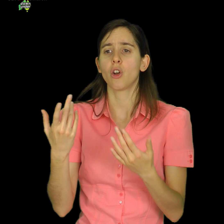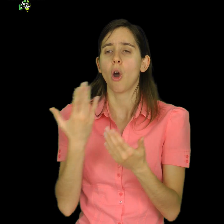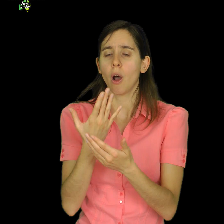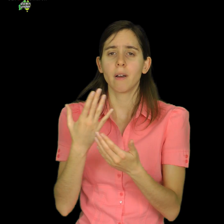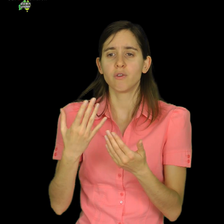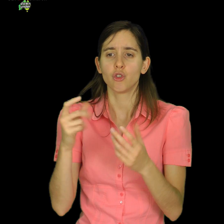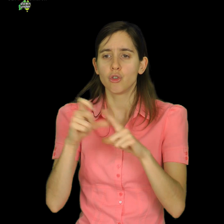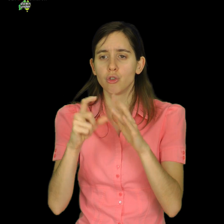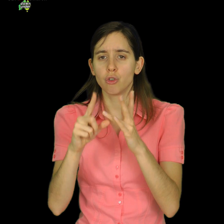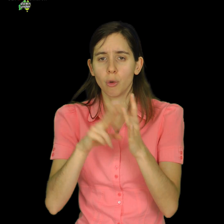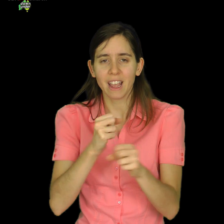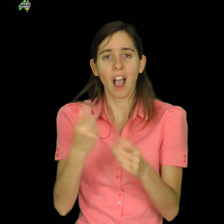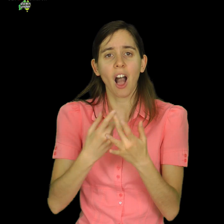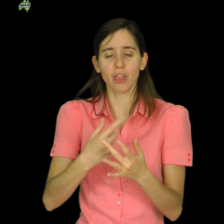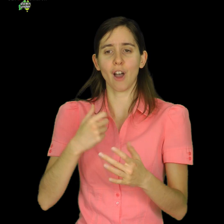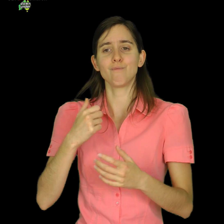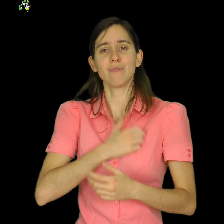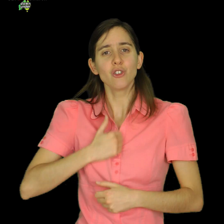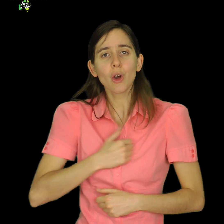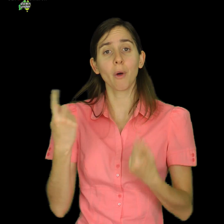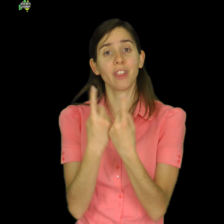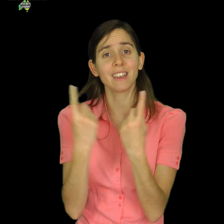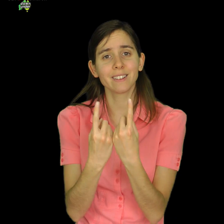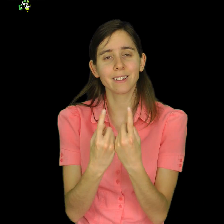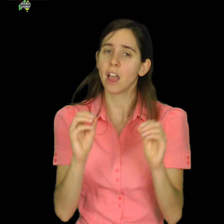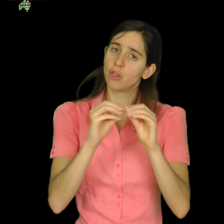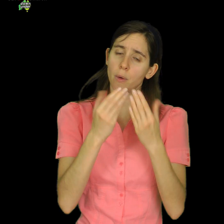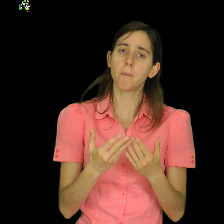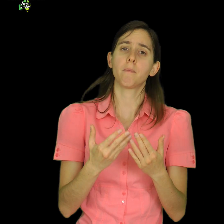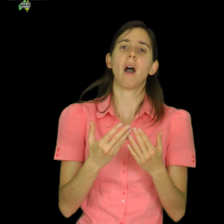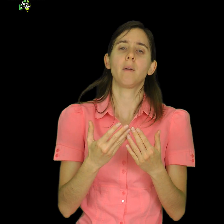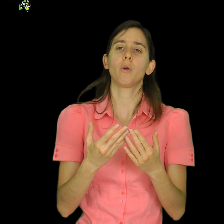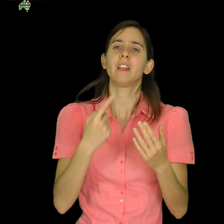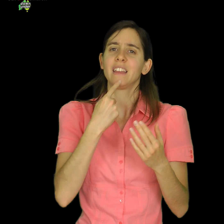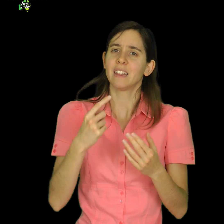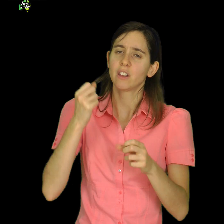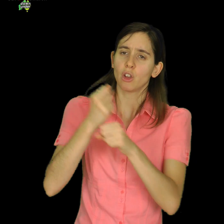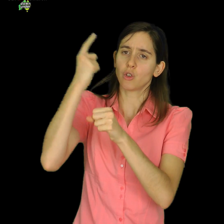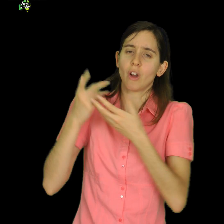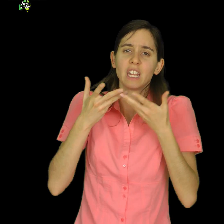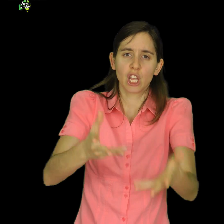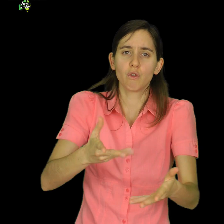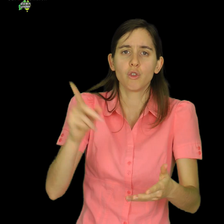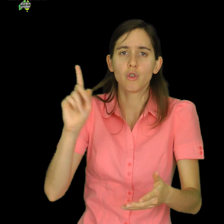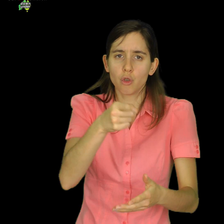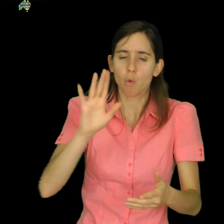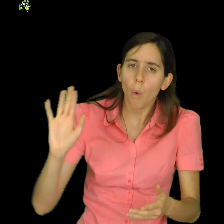The Bible promises that God withholds no good thing from you. That's in Psalms chapter 84 and verse 11.